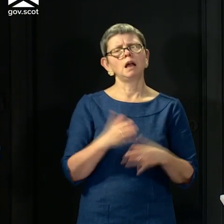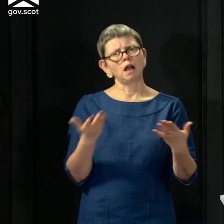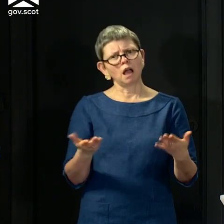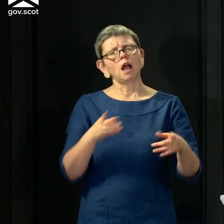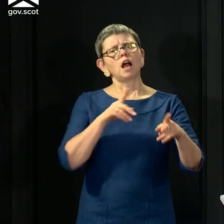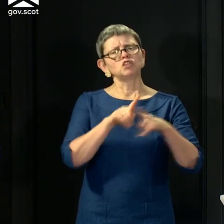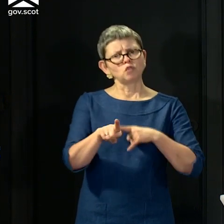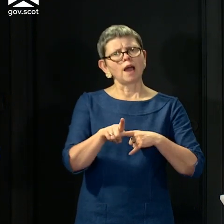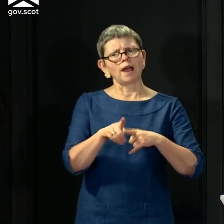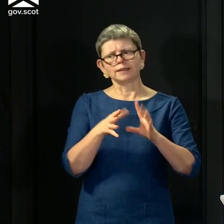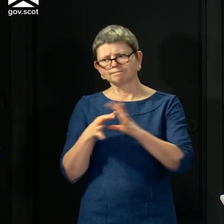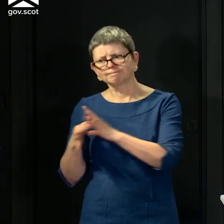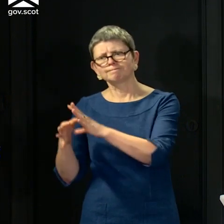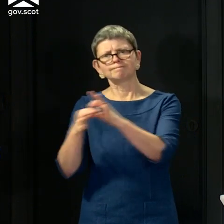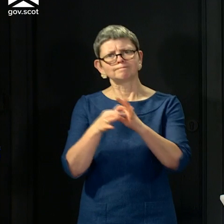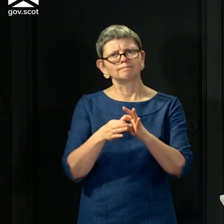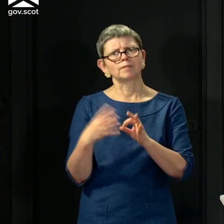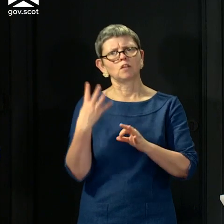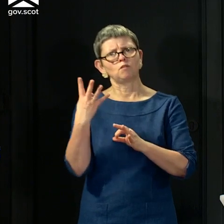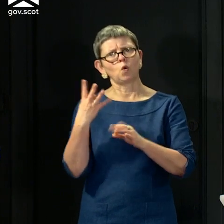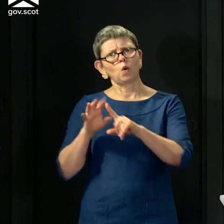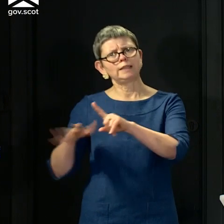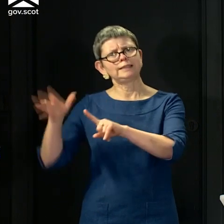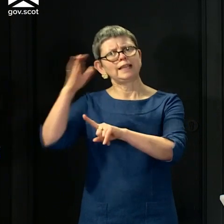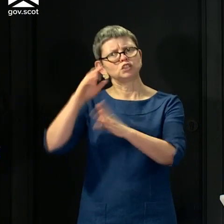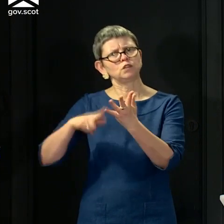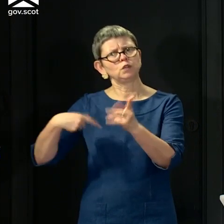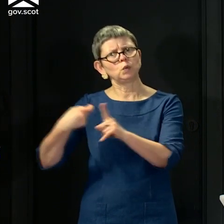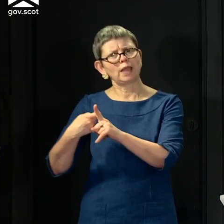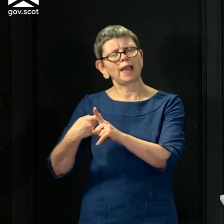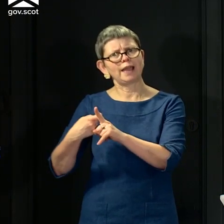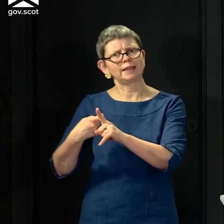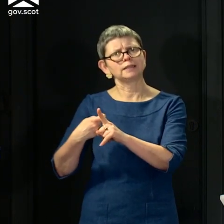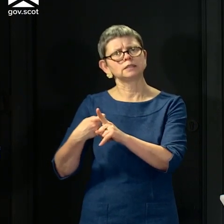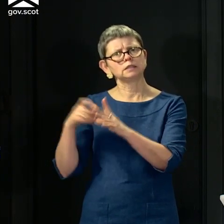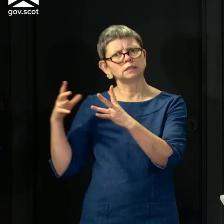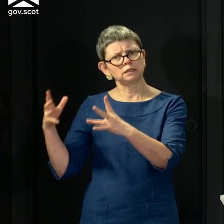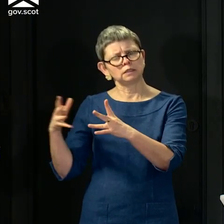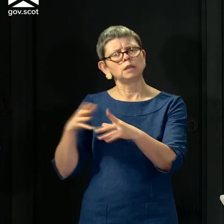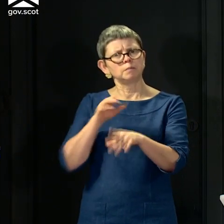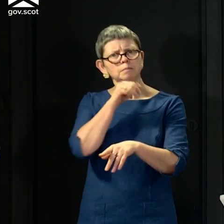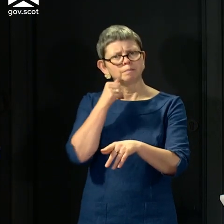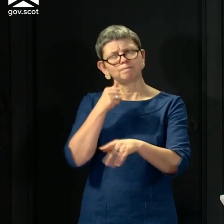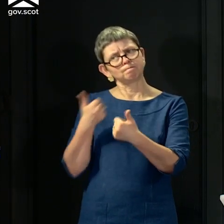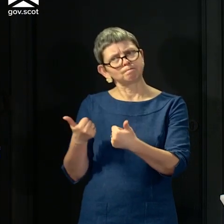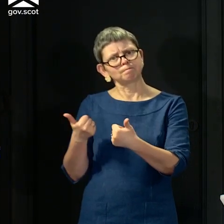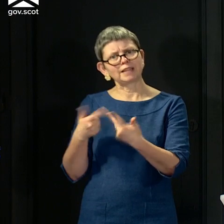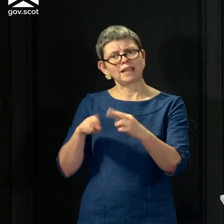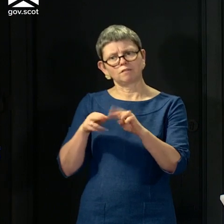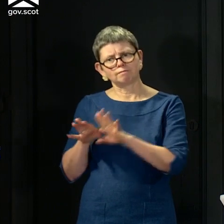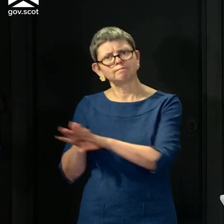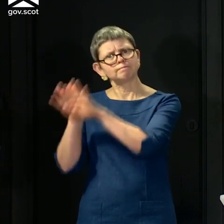consistent a four nations basis as possible, but not turning my face away from doing things differently. You know,